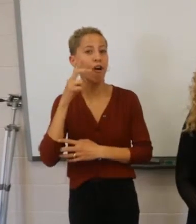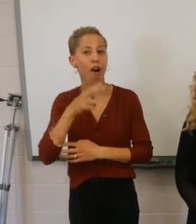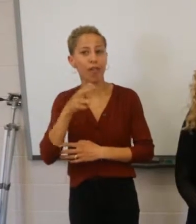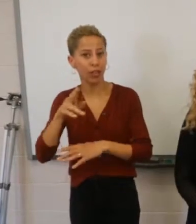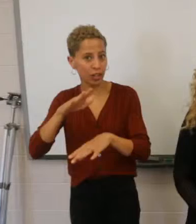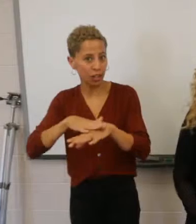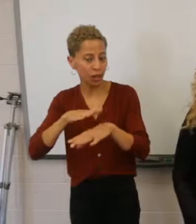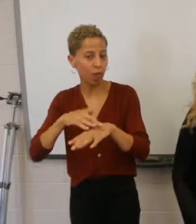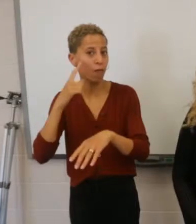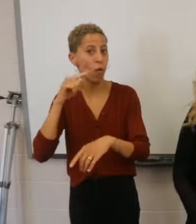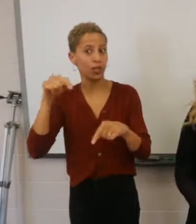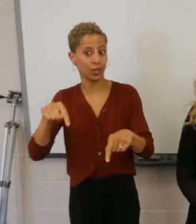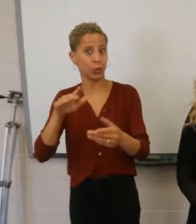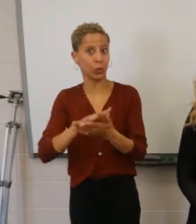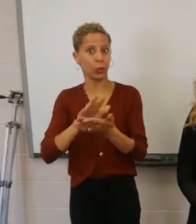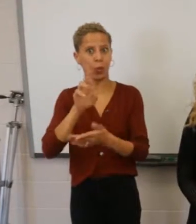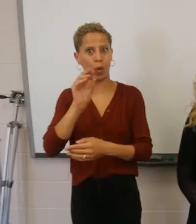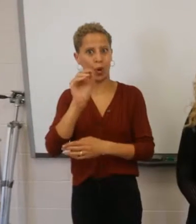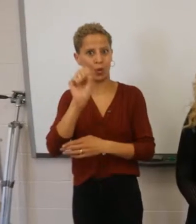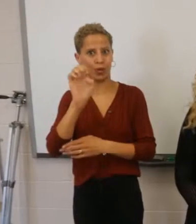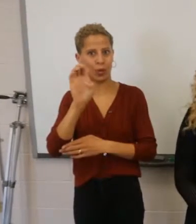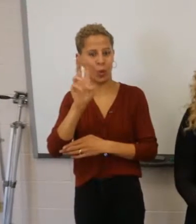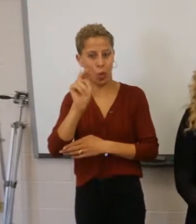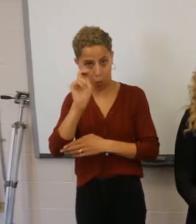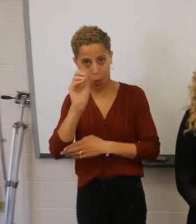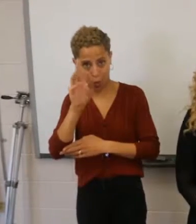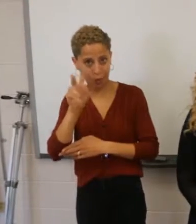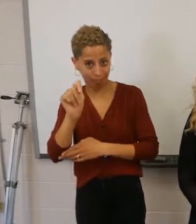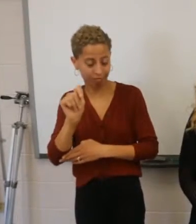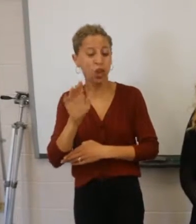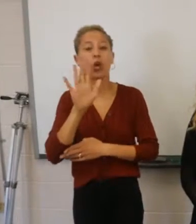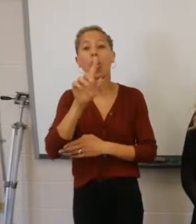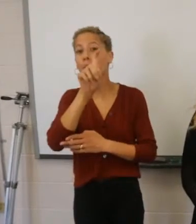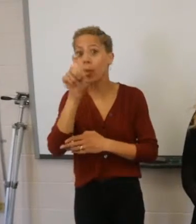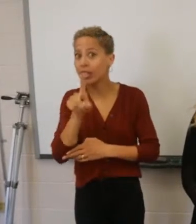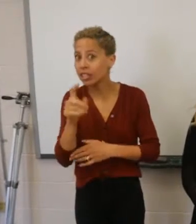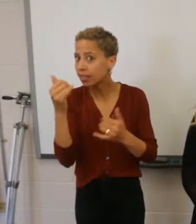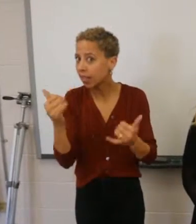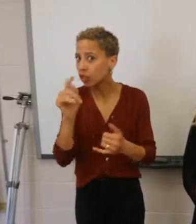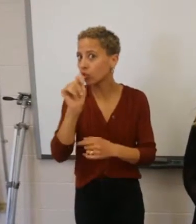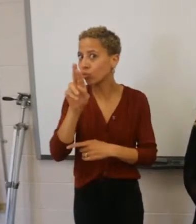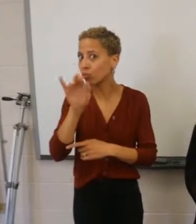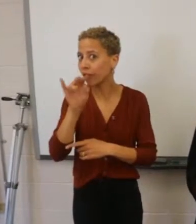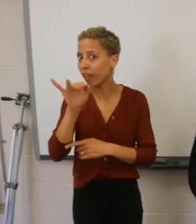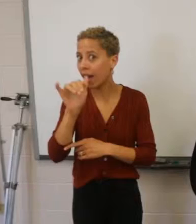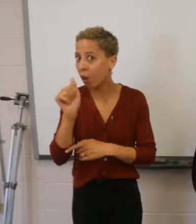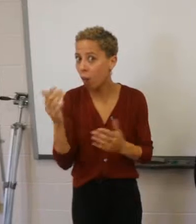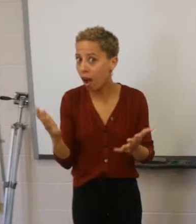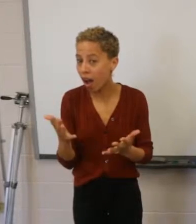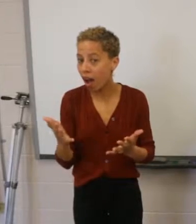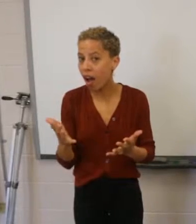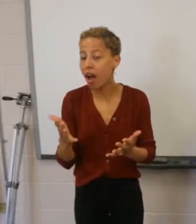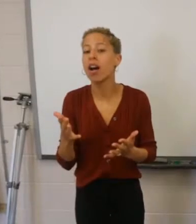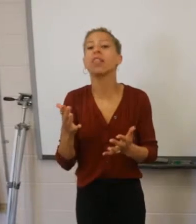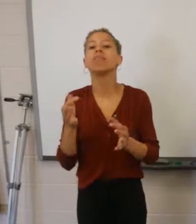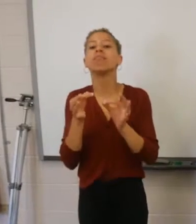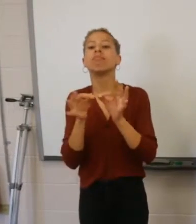Your Trivia question for Thursday is, What does the following American Sign Language, ASL,